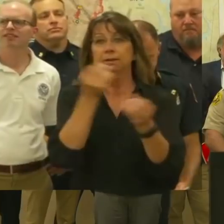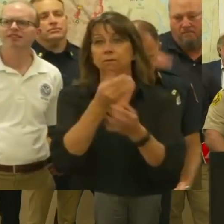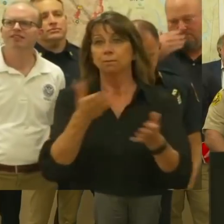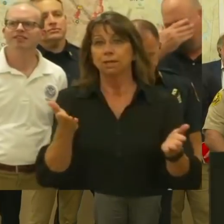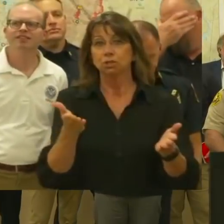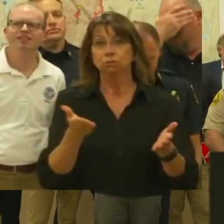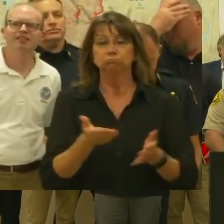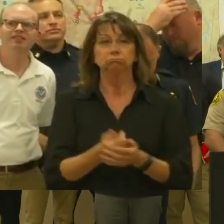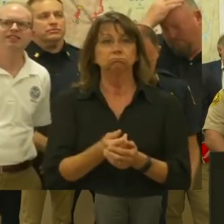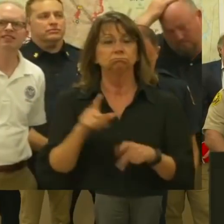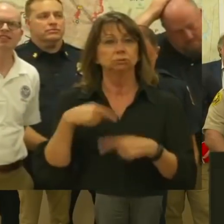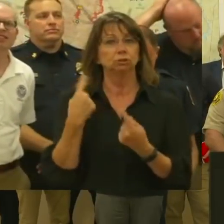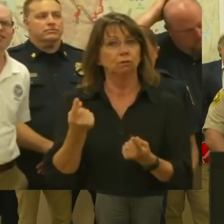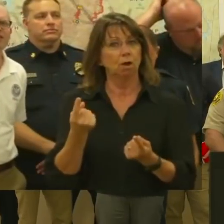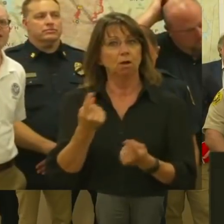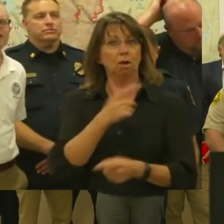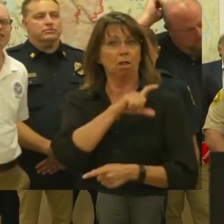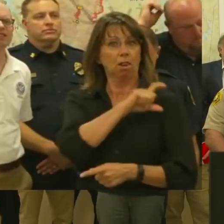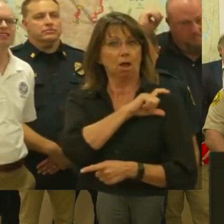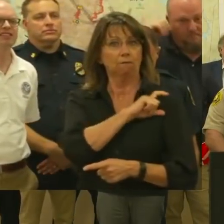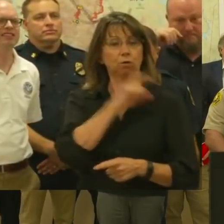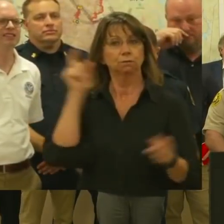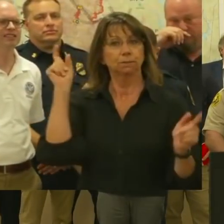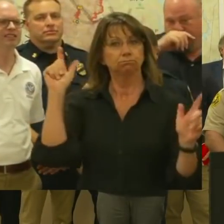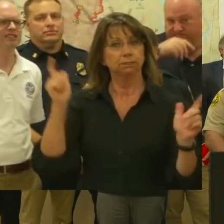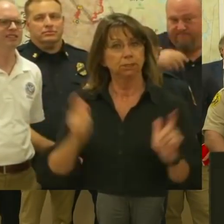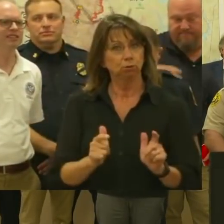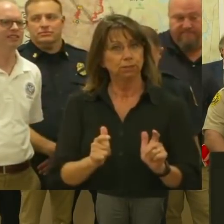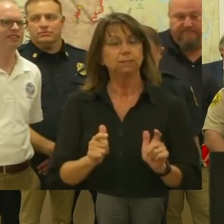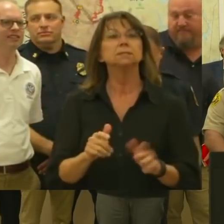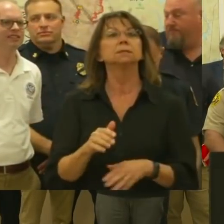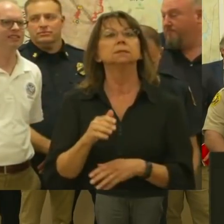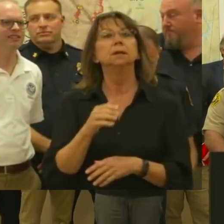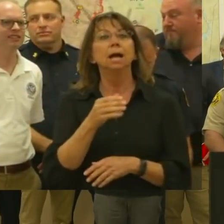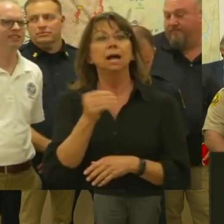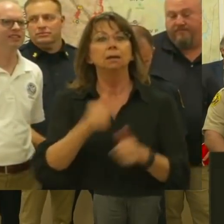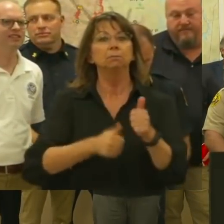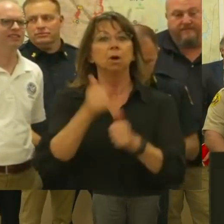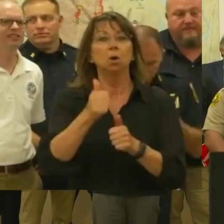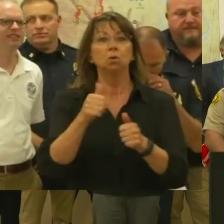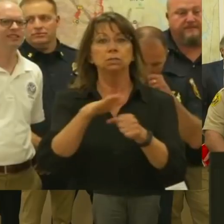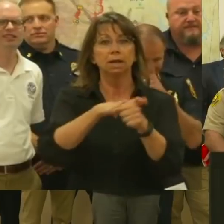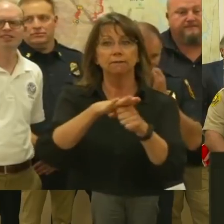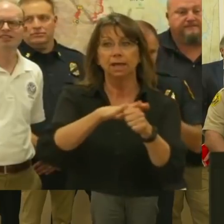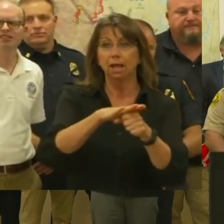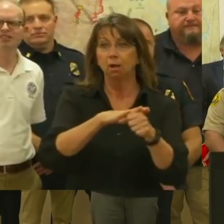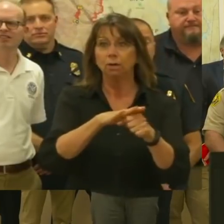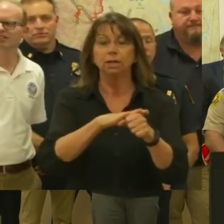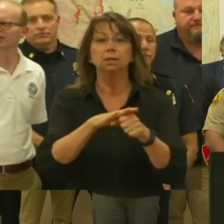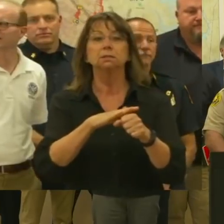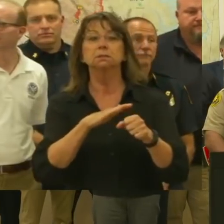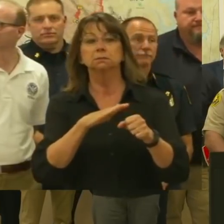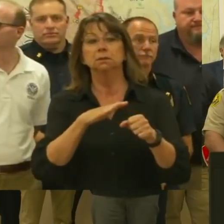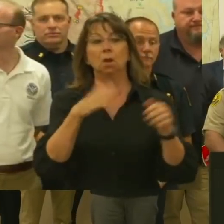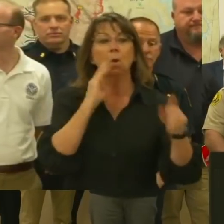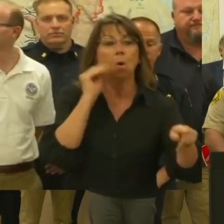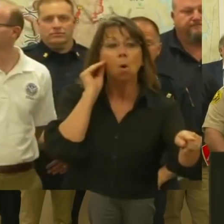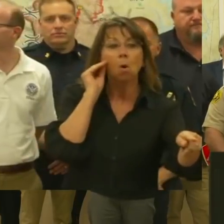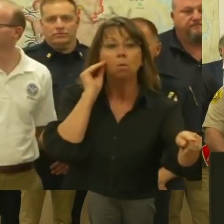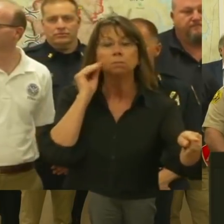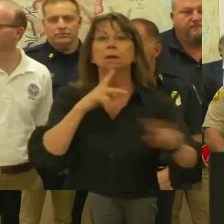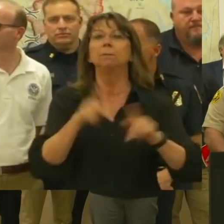our law enforcement and mutual aid services. We've nearly repopulated most of the areas affected by the fire. There's still some remaining.